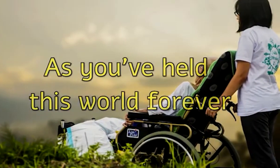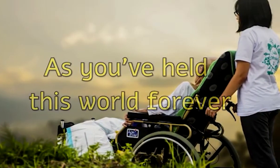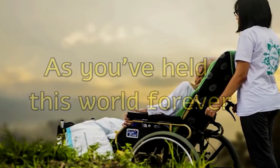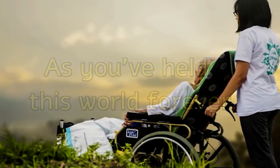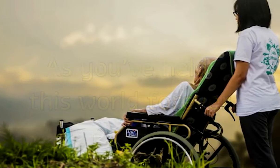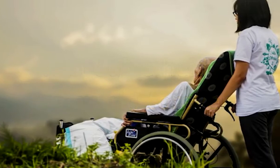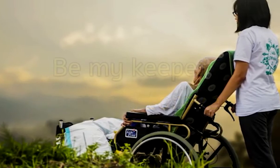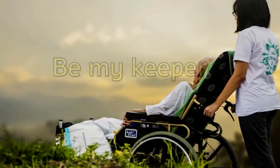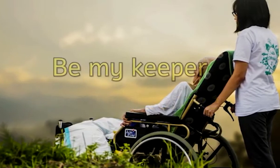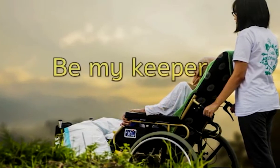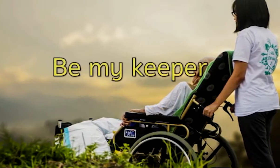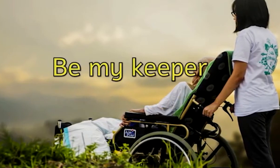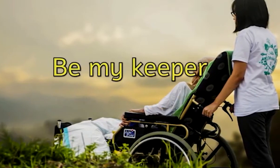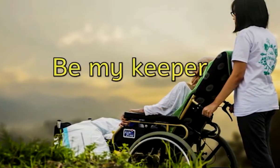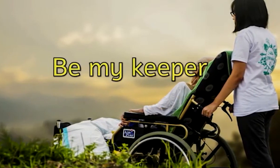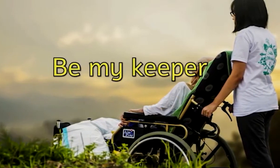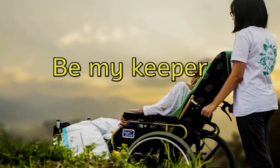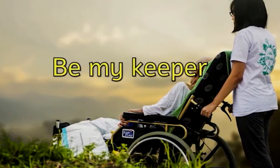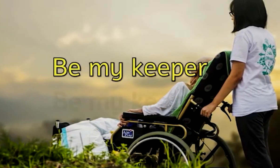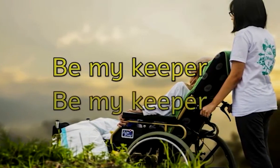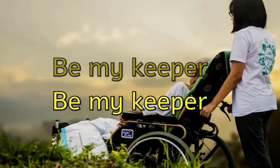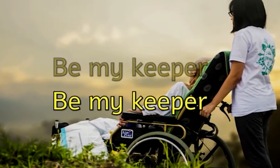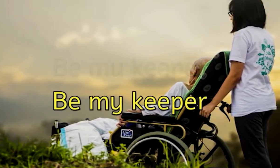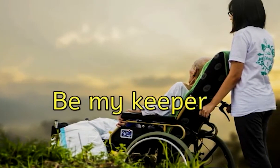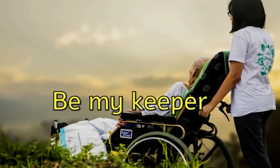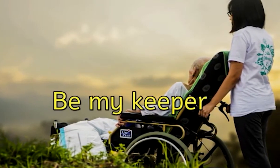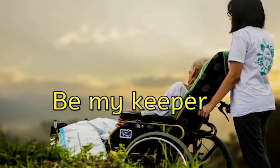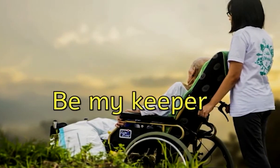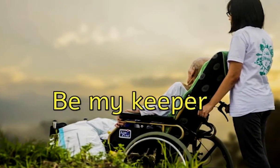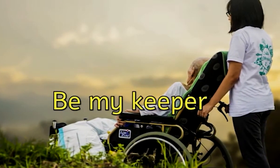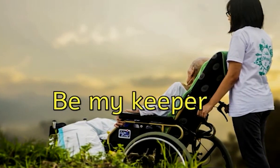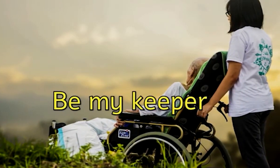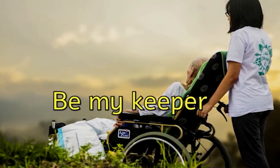be my keeper be my keeper